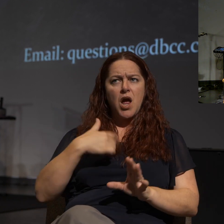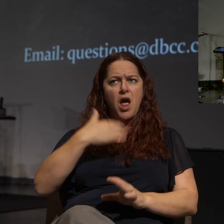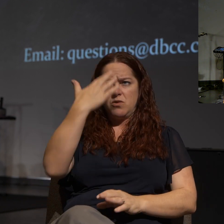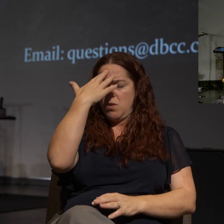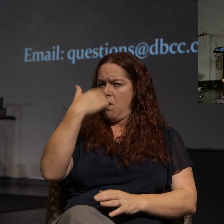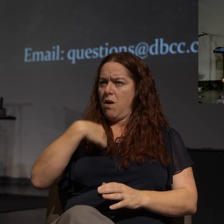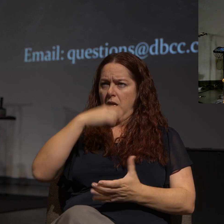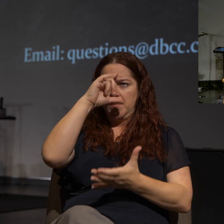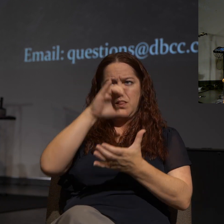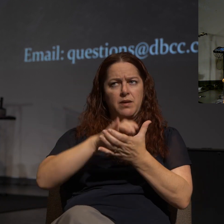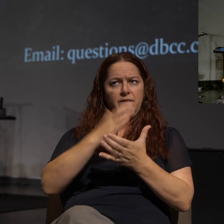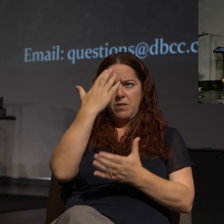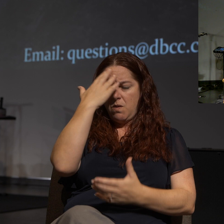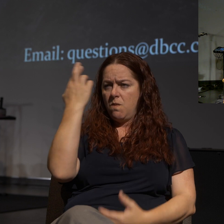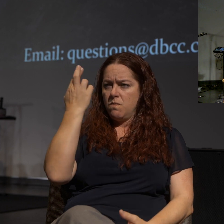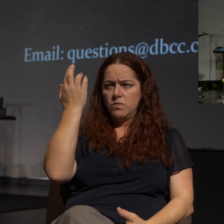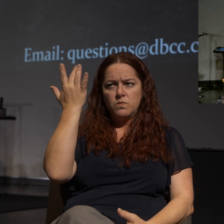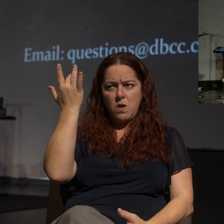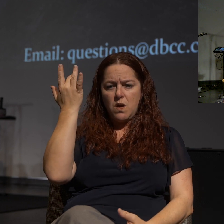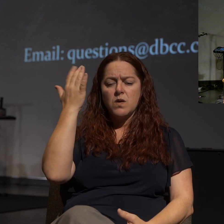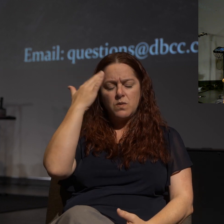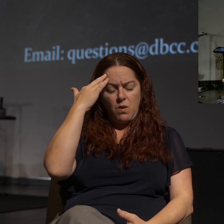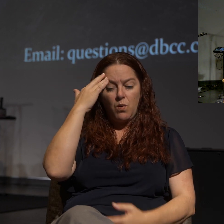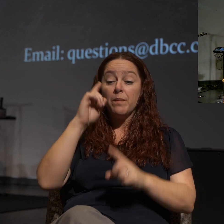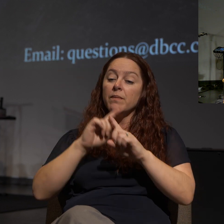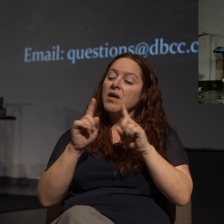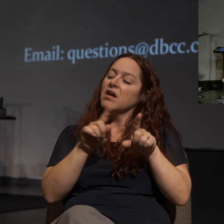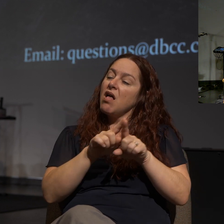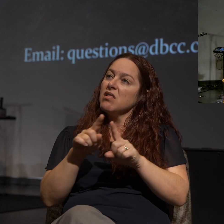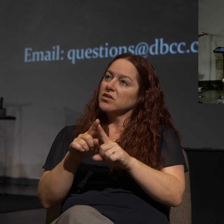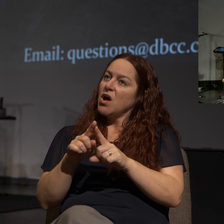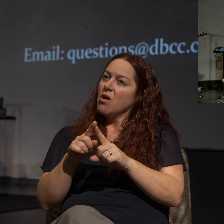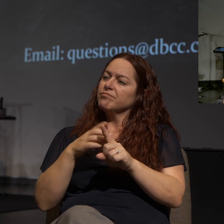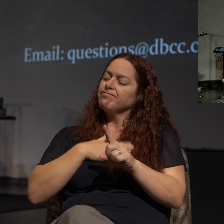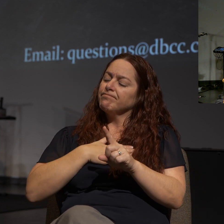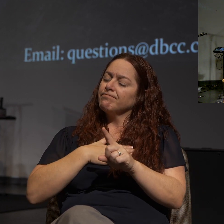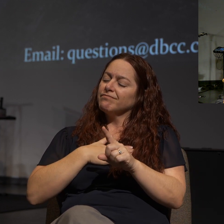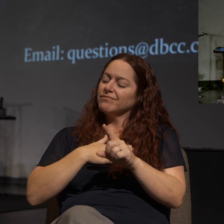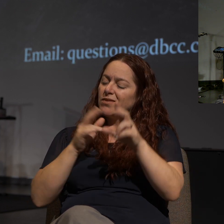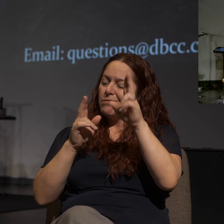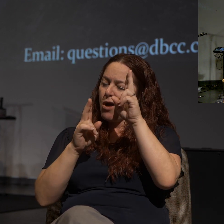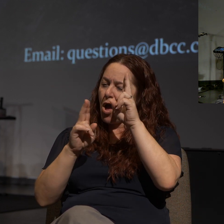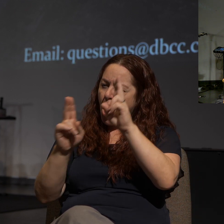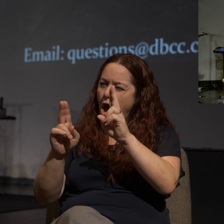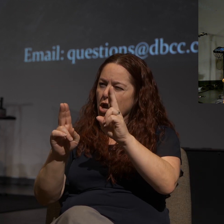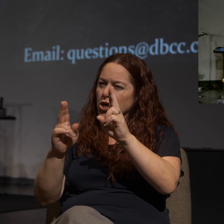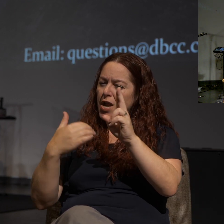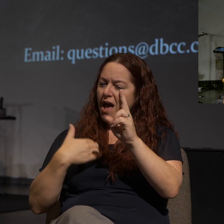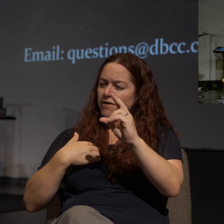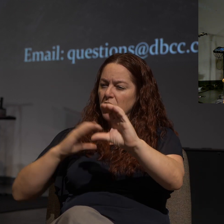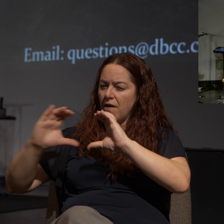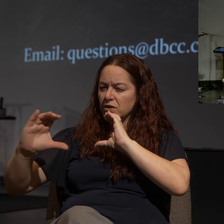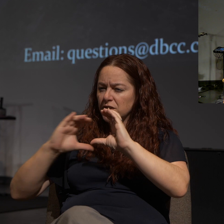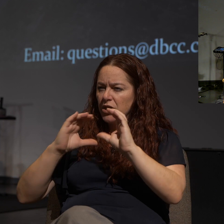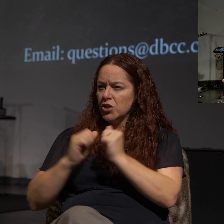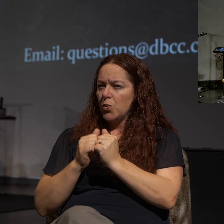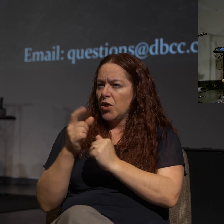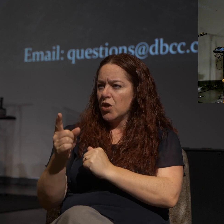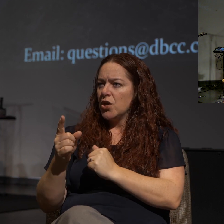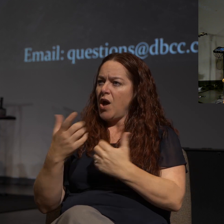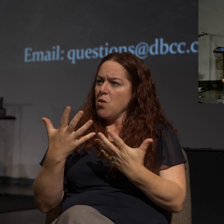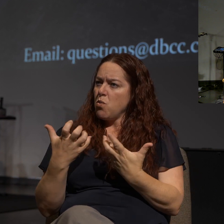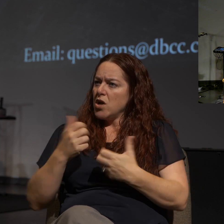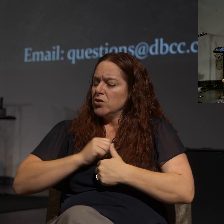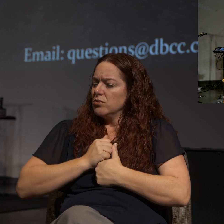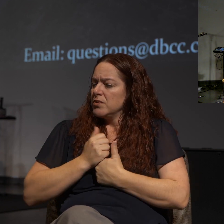I believe it, but I'm also very honored to have you in the conversation. And I want to be compassionate because, again,